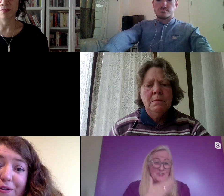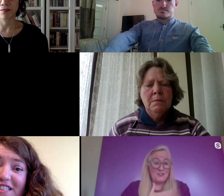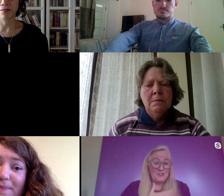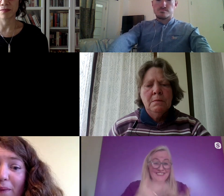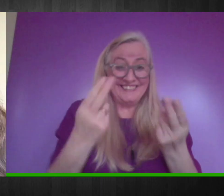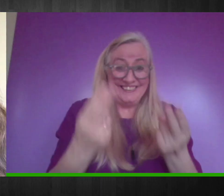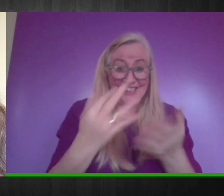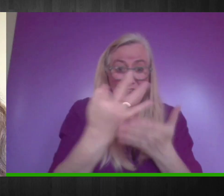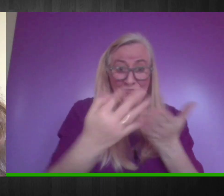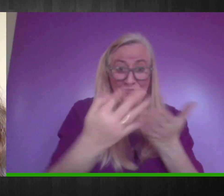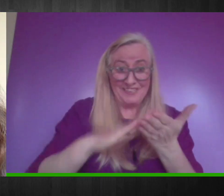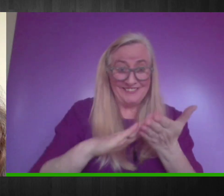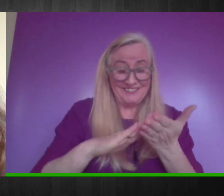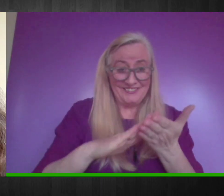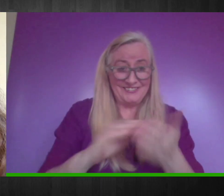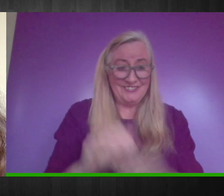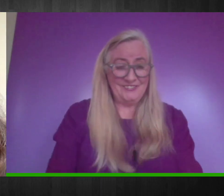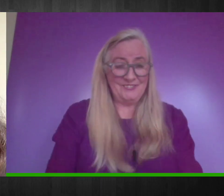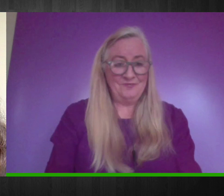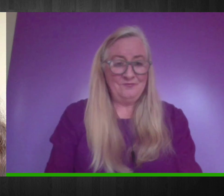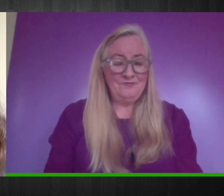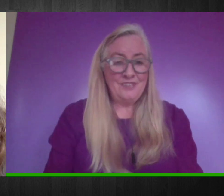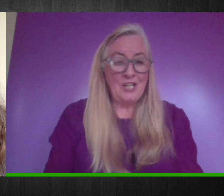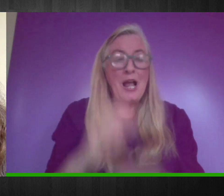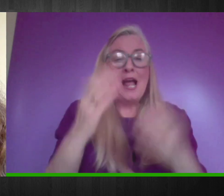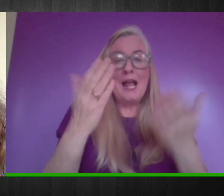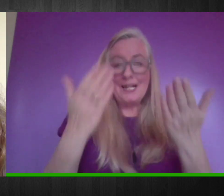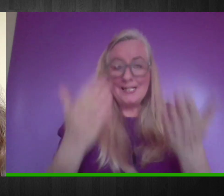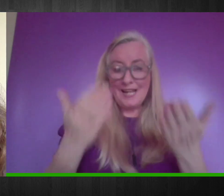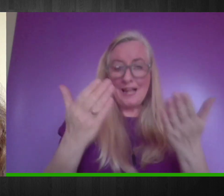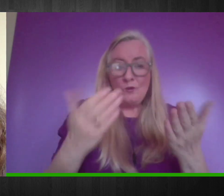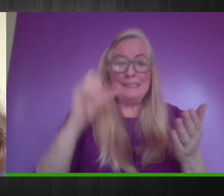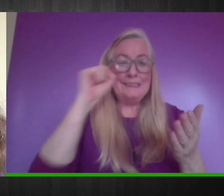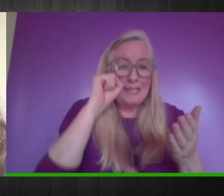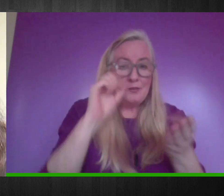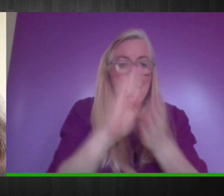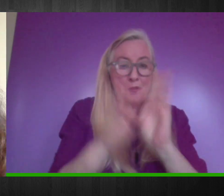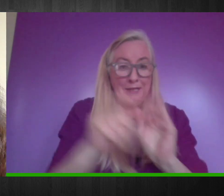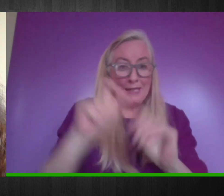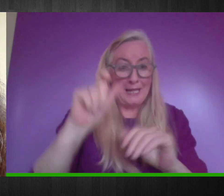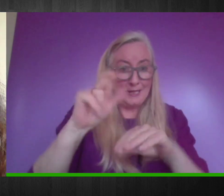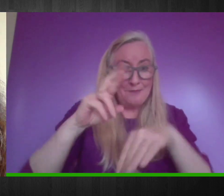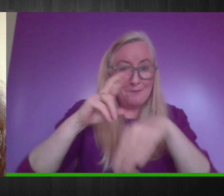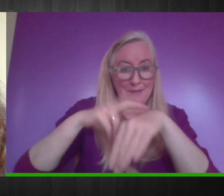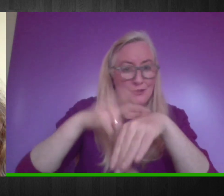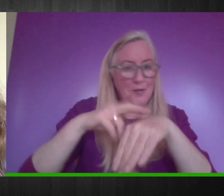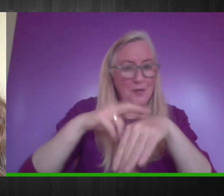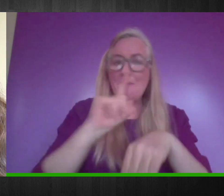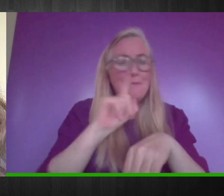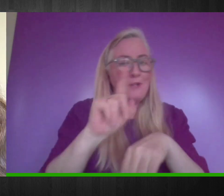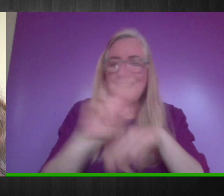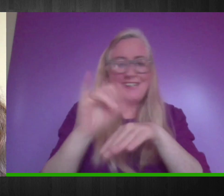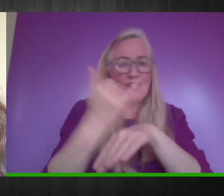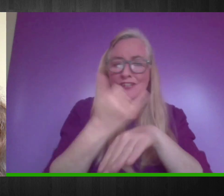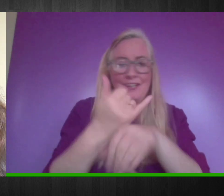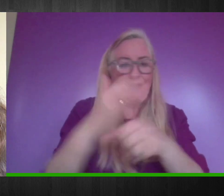So just by way of introduction to today's topic, the Centre for Disability Law and Policy has been very concerned about the impact of COVID